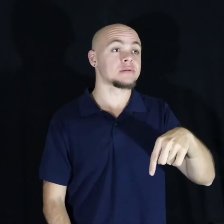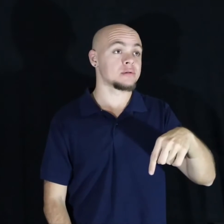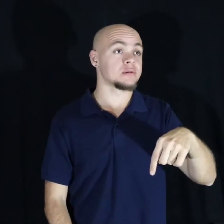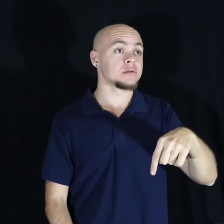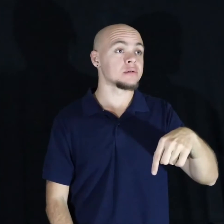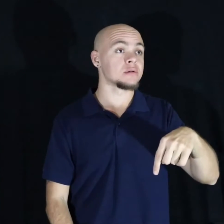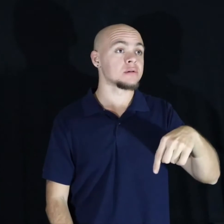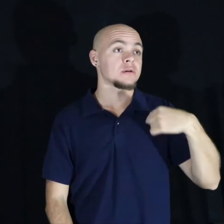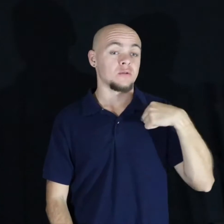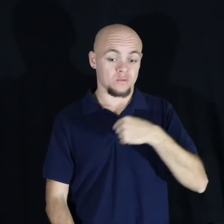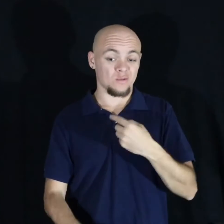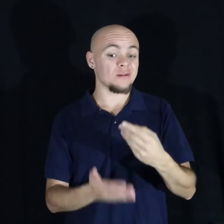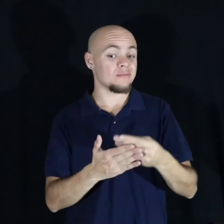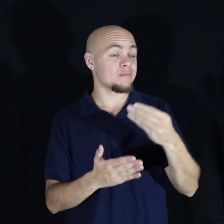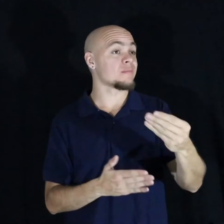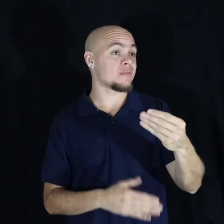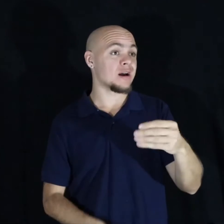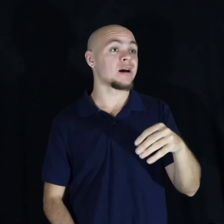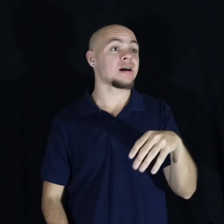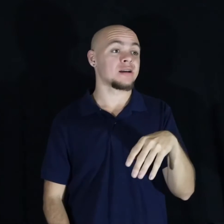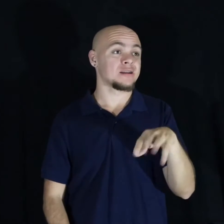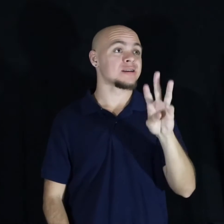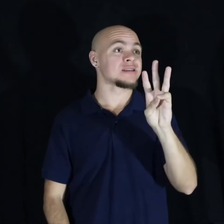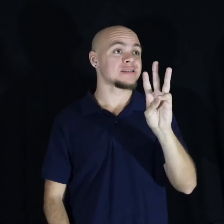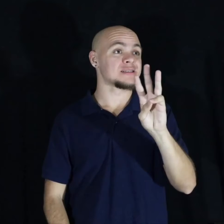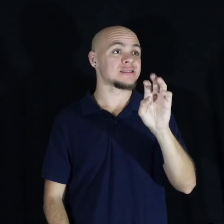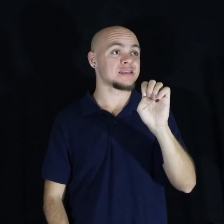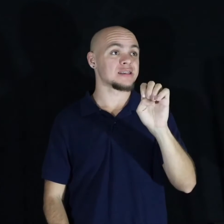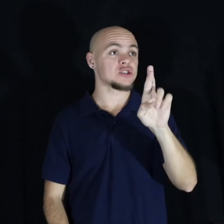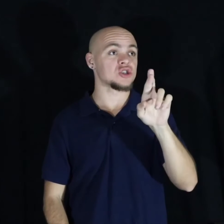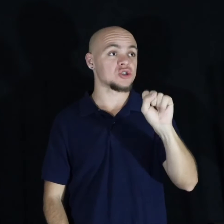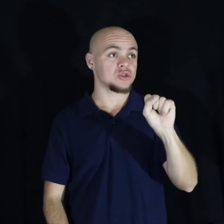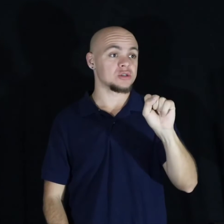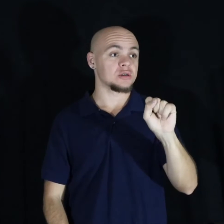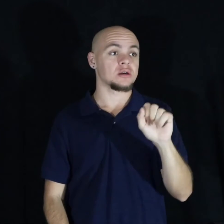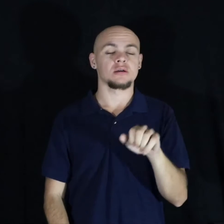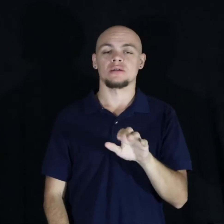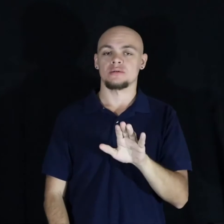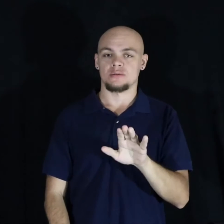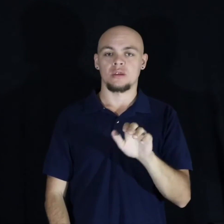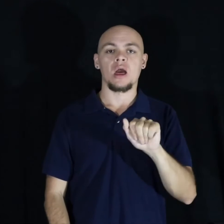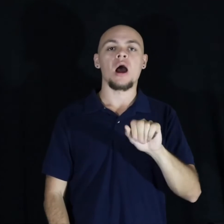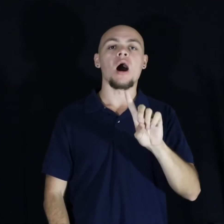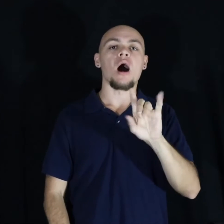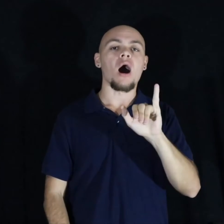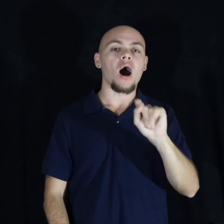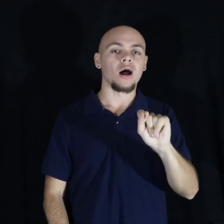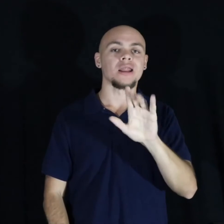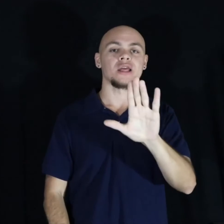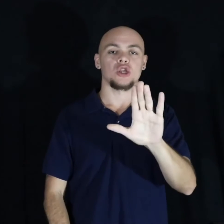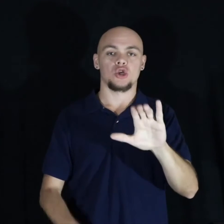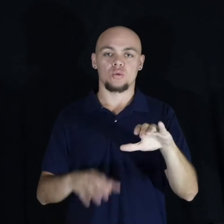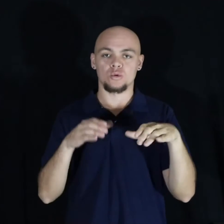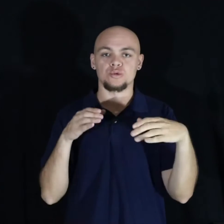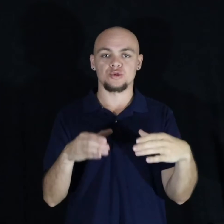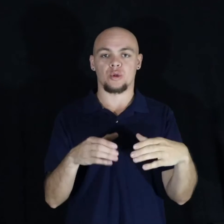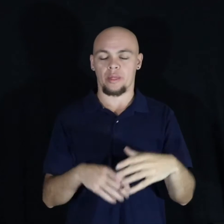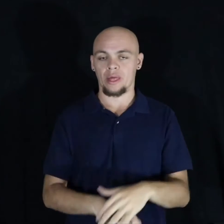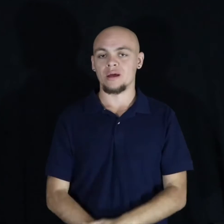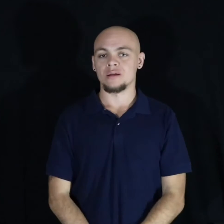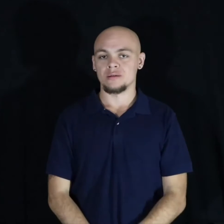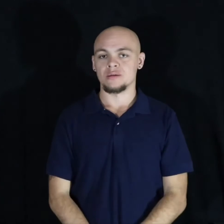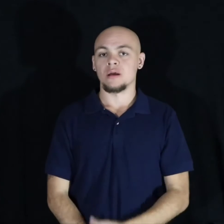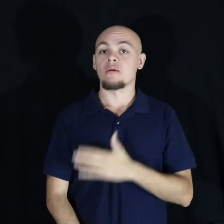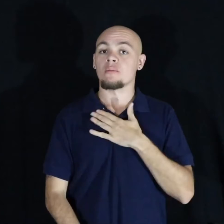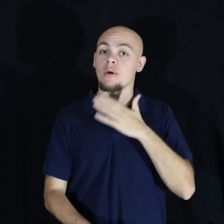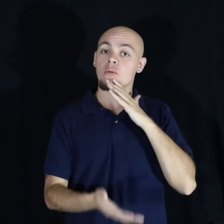where we buy the Sixers. Audit your circle. Took